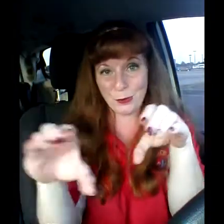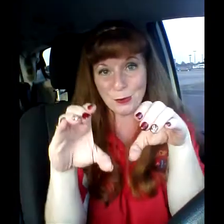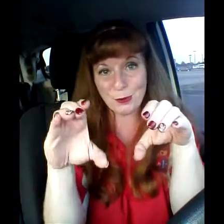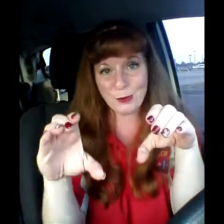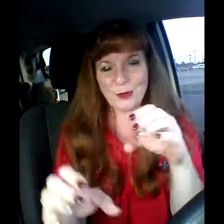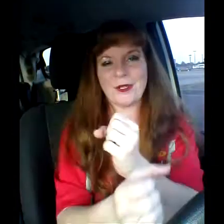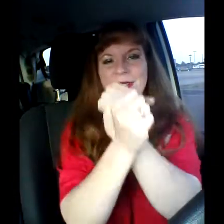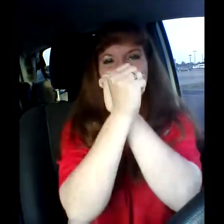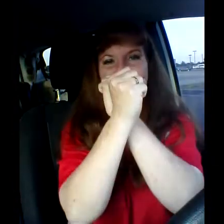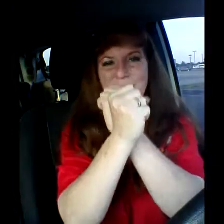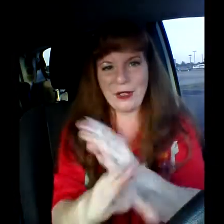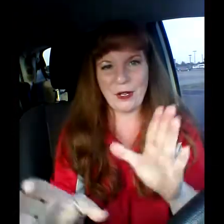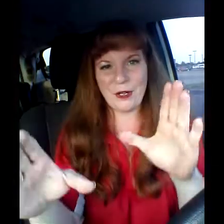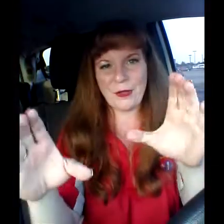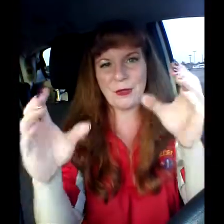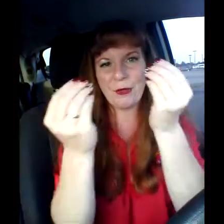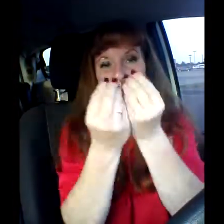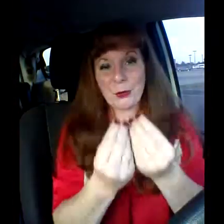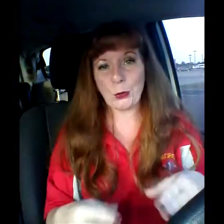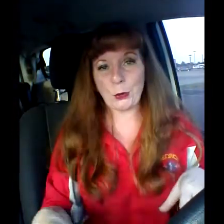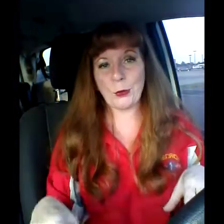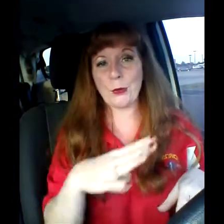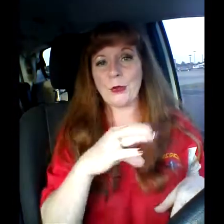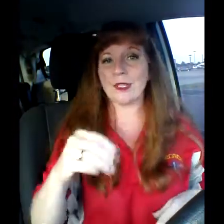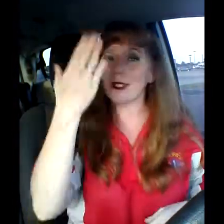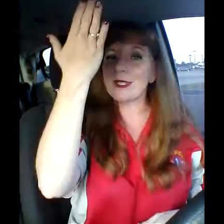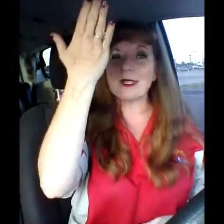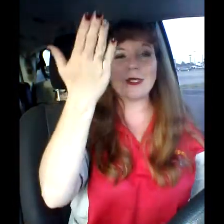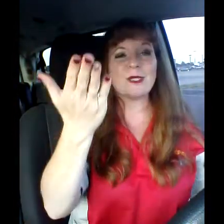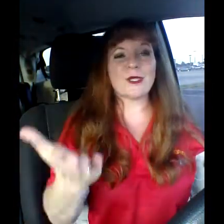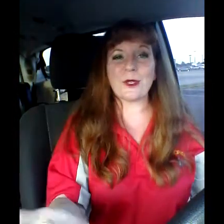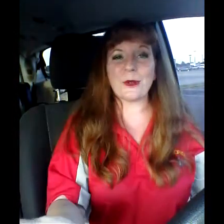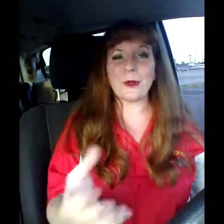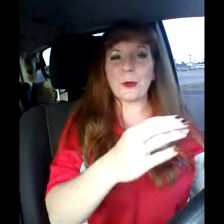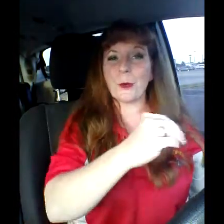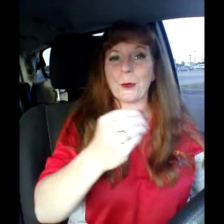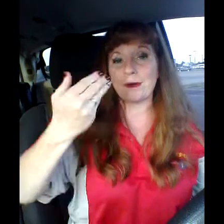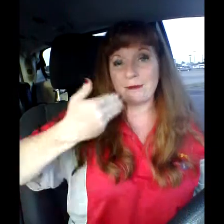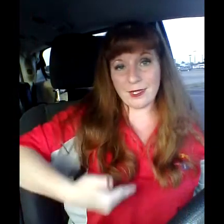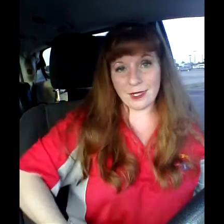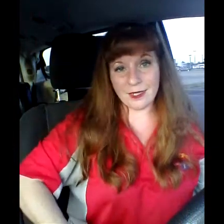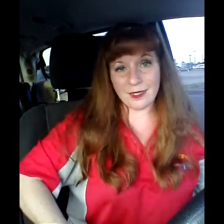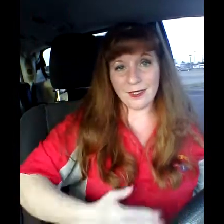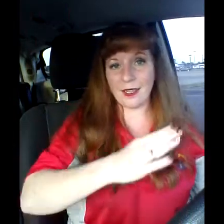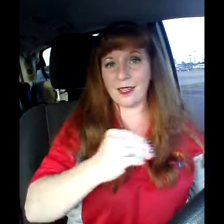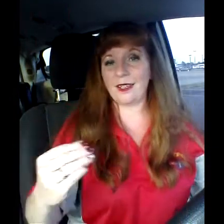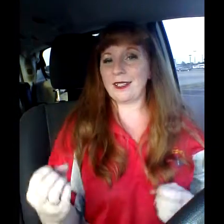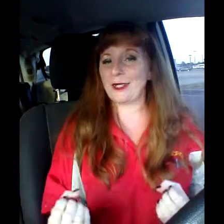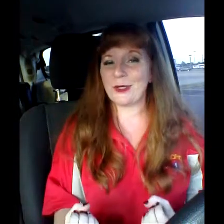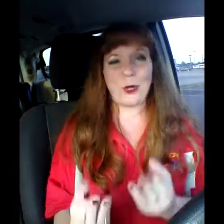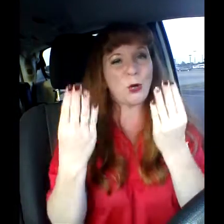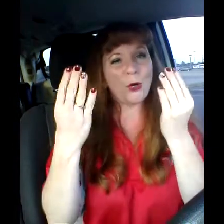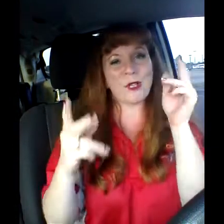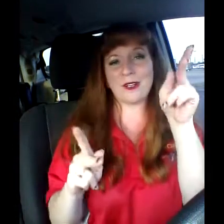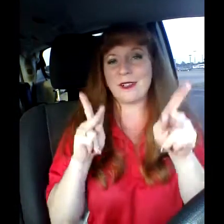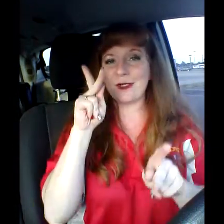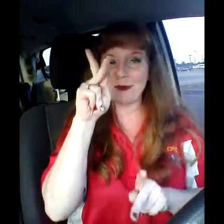do, nothing matters. Cause that's you and me, and all other